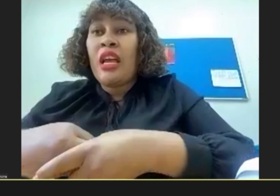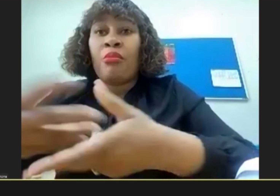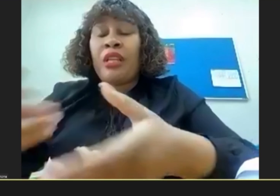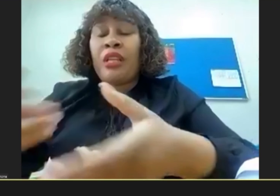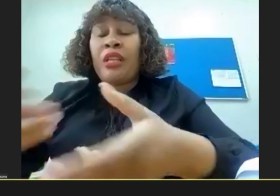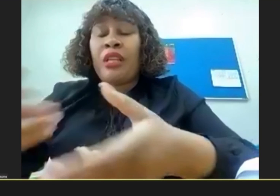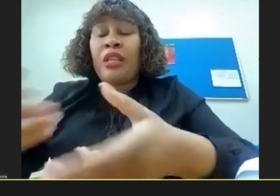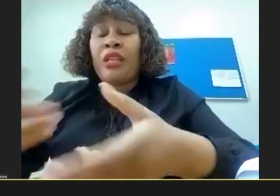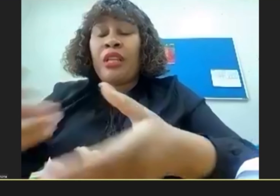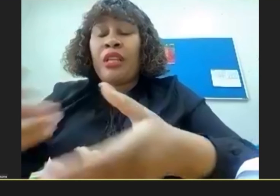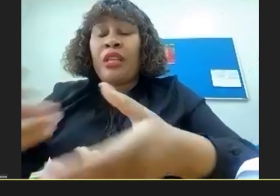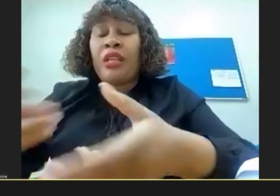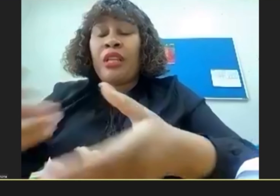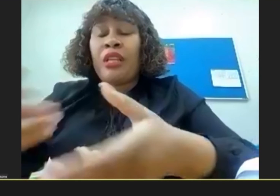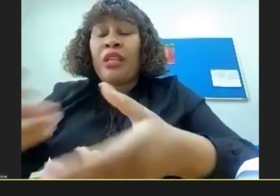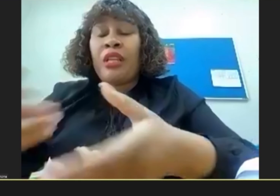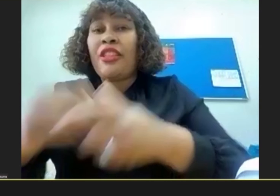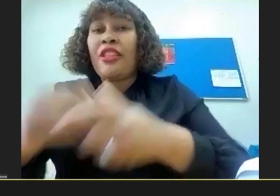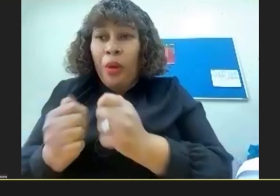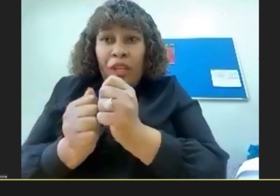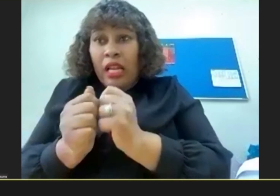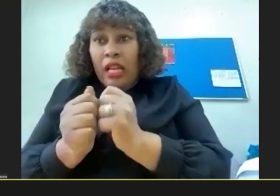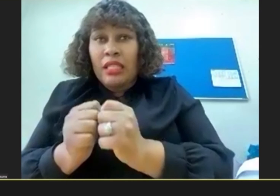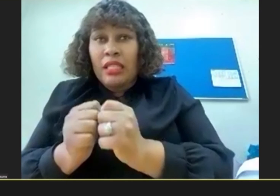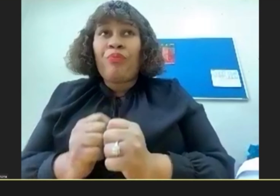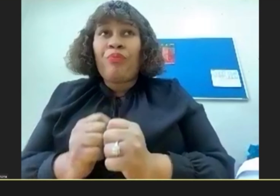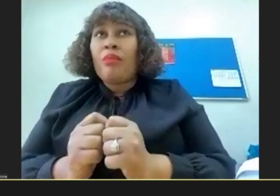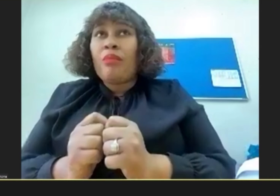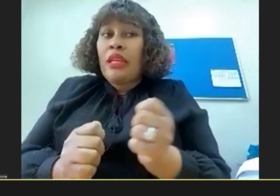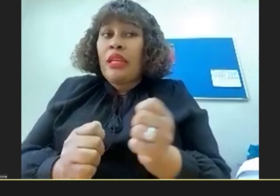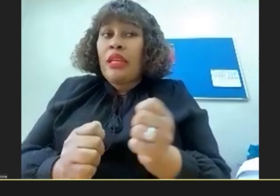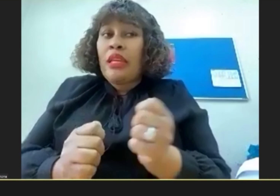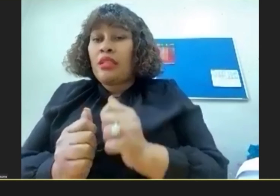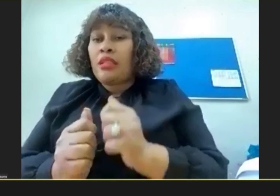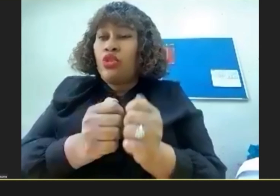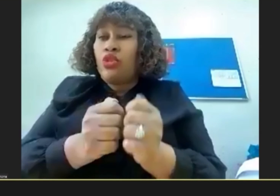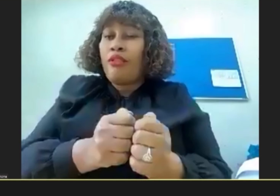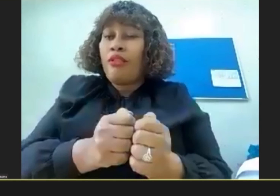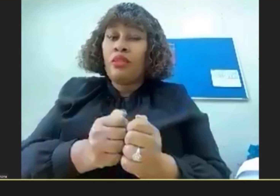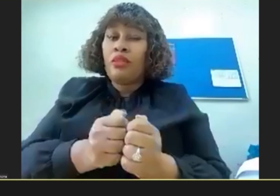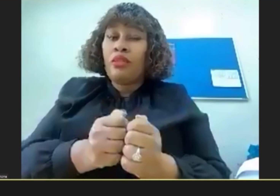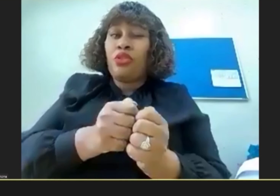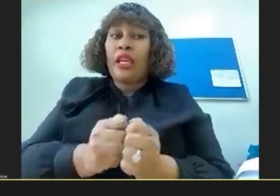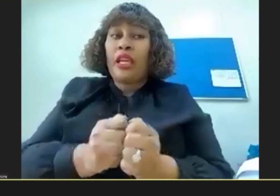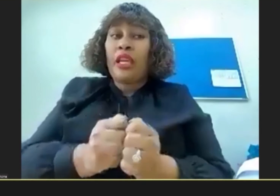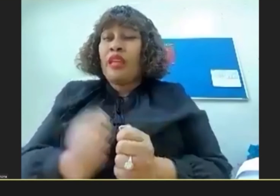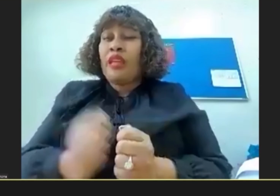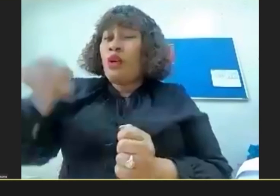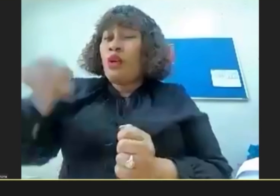Nelson Mandela's memorial And then you know When you are in class You would sneak And sneak into your phone To check And then one of the